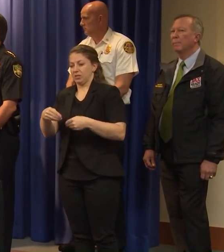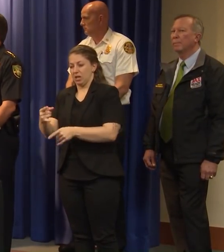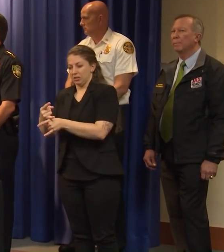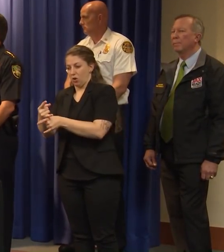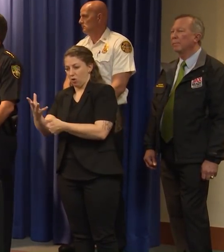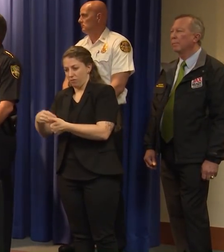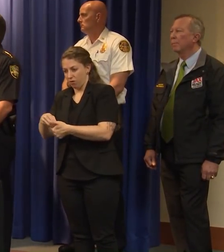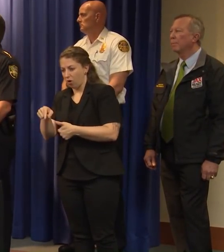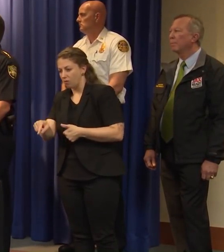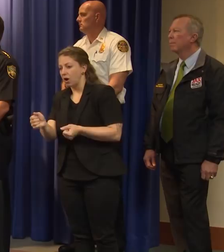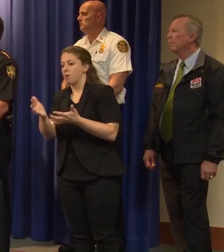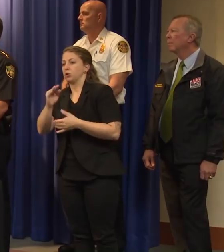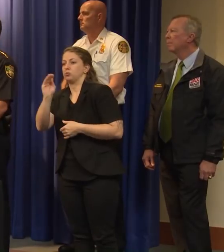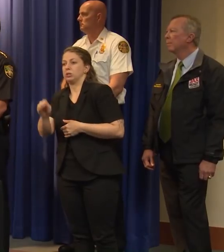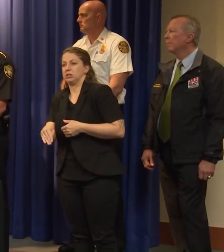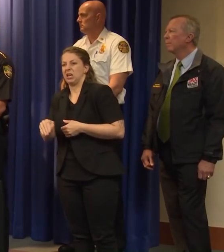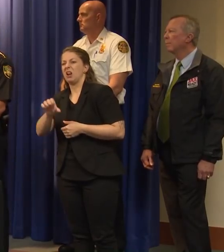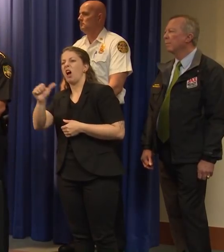Specification that is.